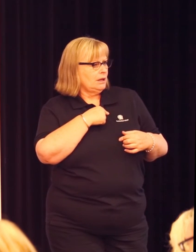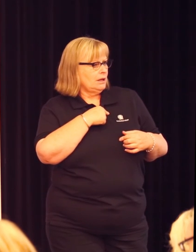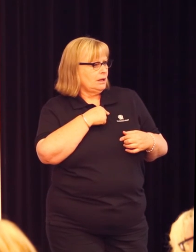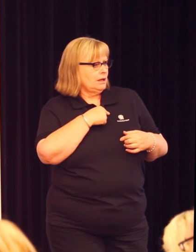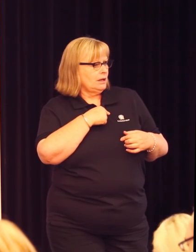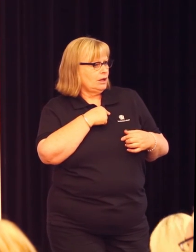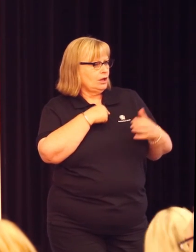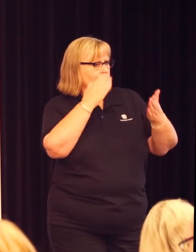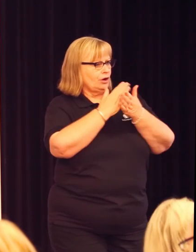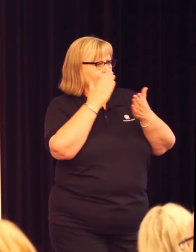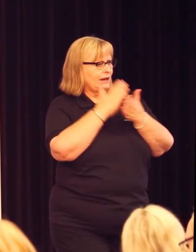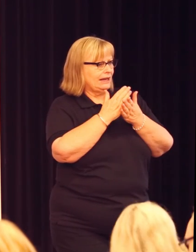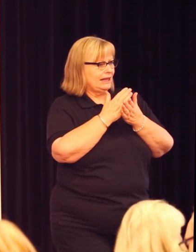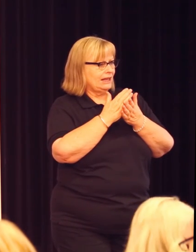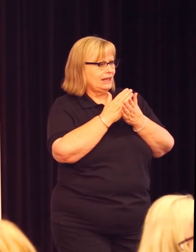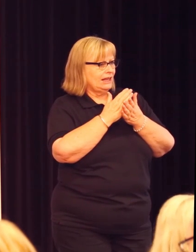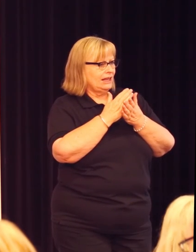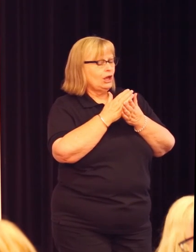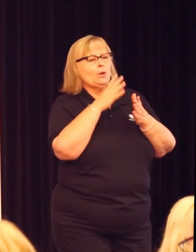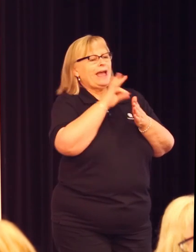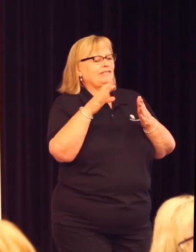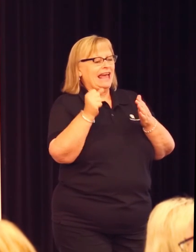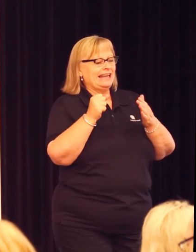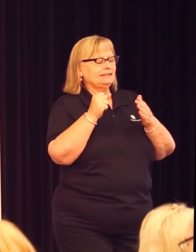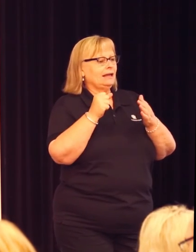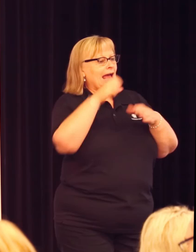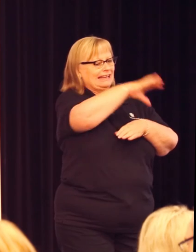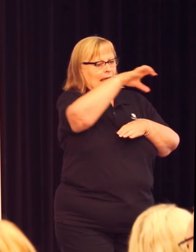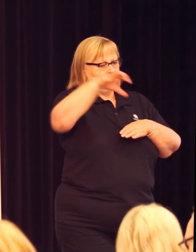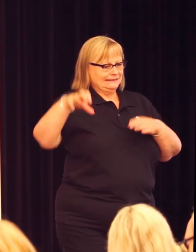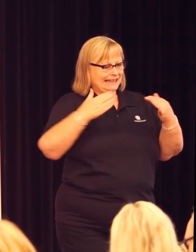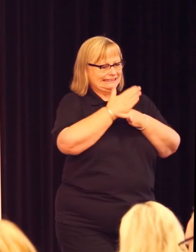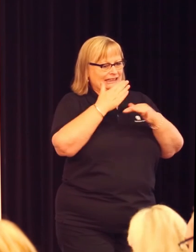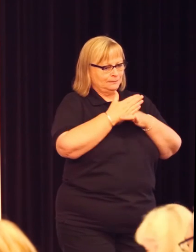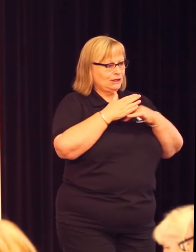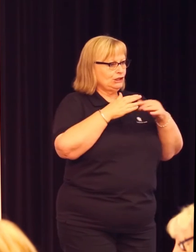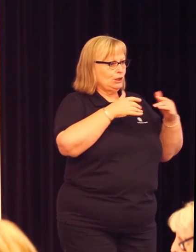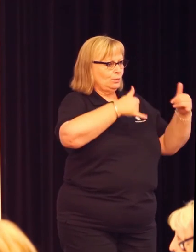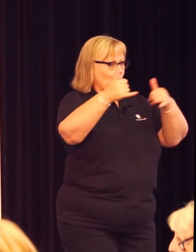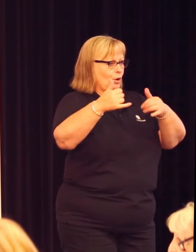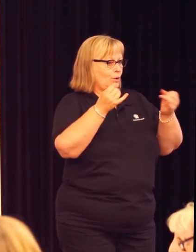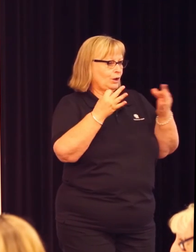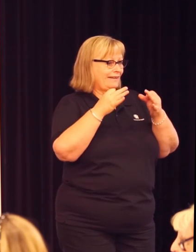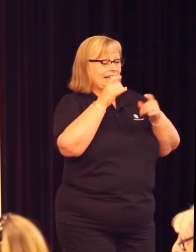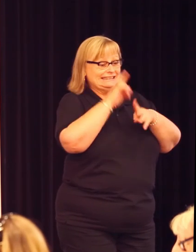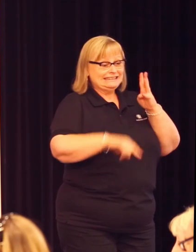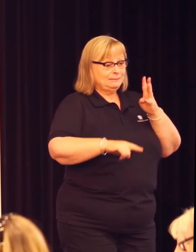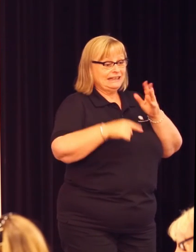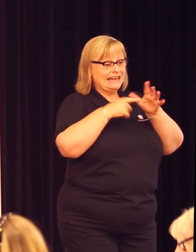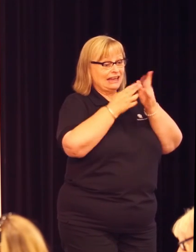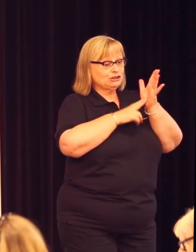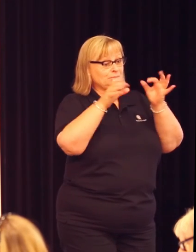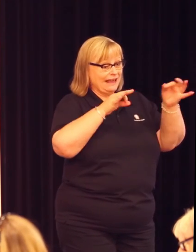haven't had a campus accessibility order in 14 years, we don't have a disability action plan and haven't for four years,